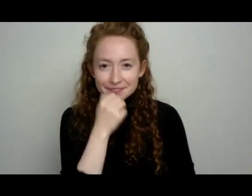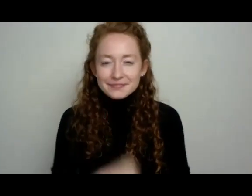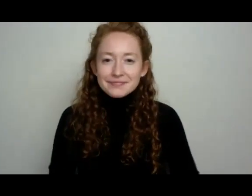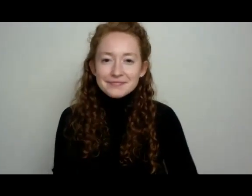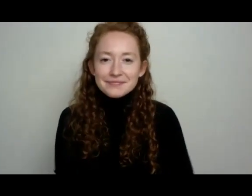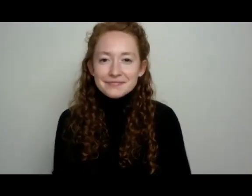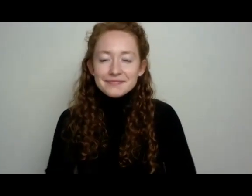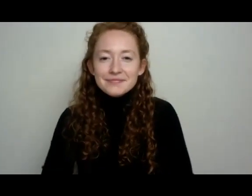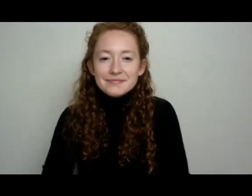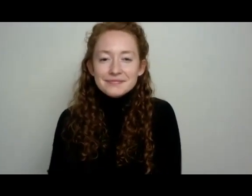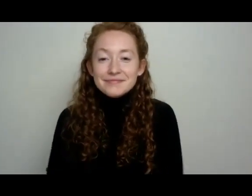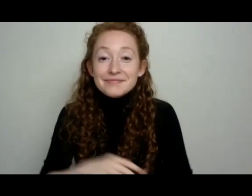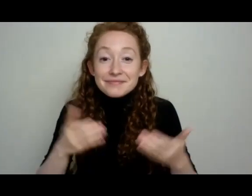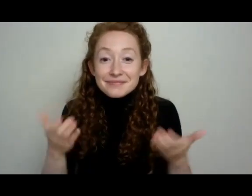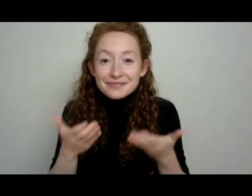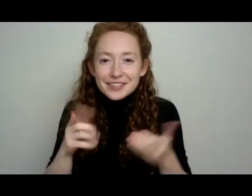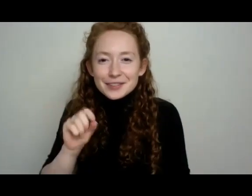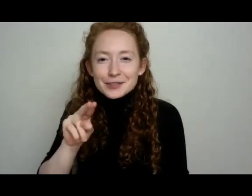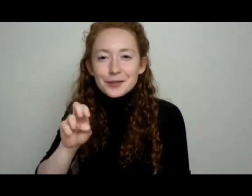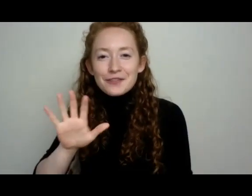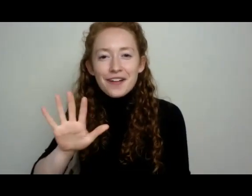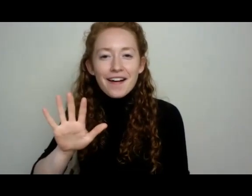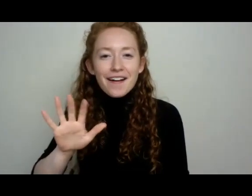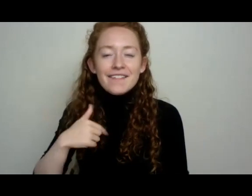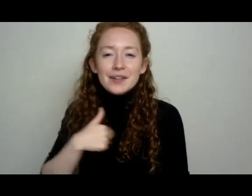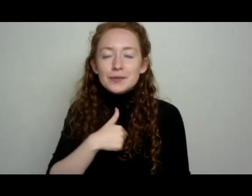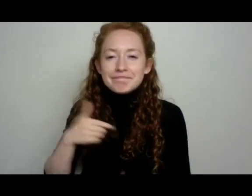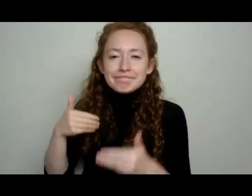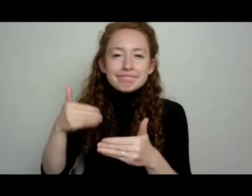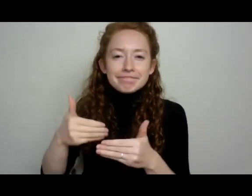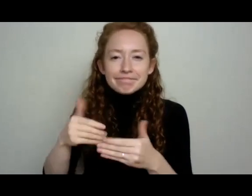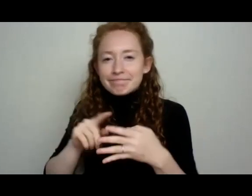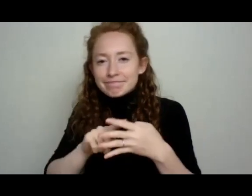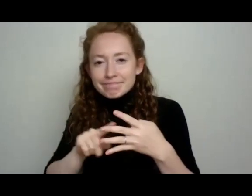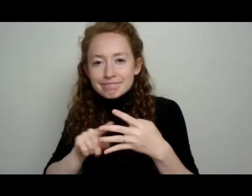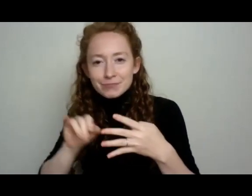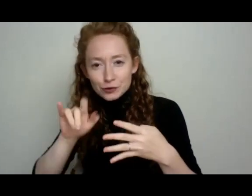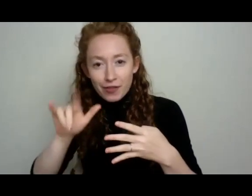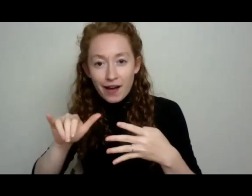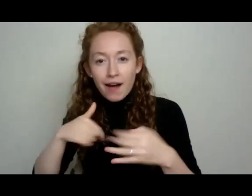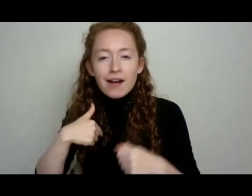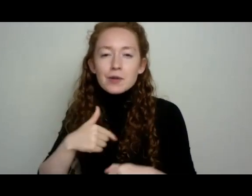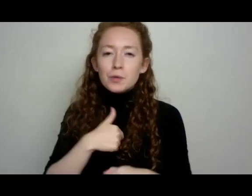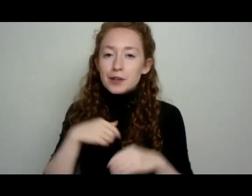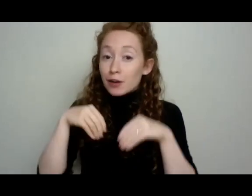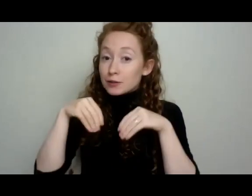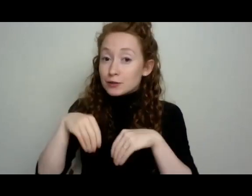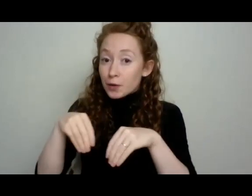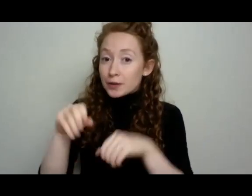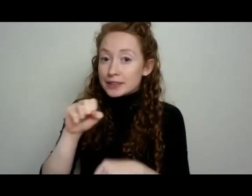here in zone five, when we are entering July, we are officially sowing seeds